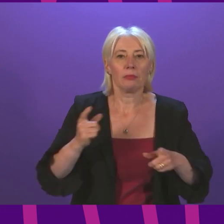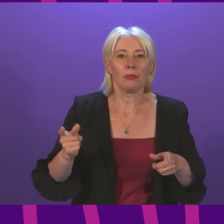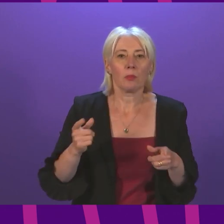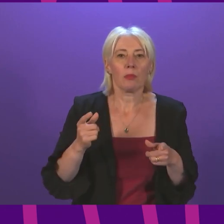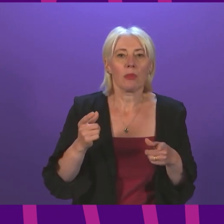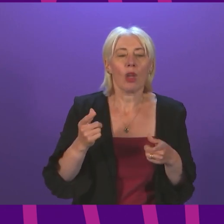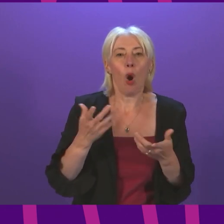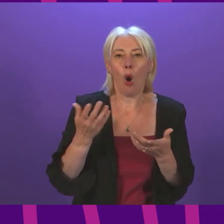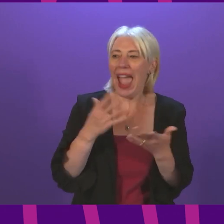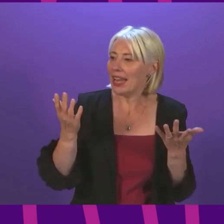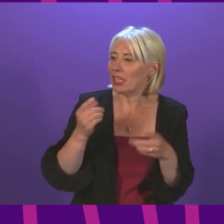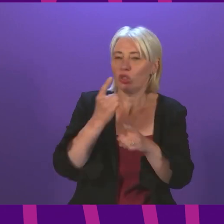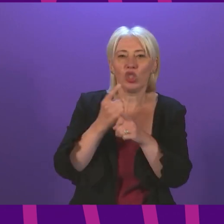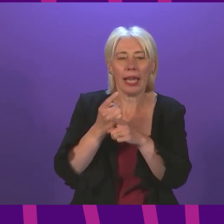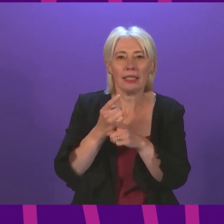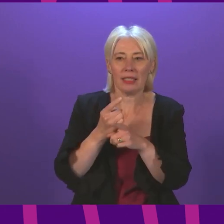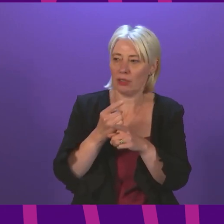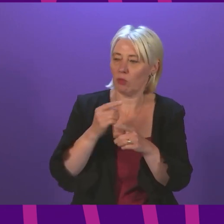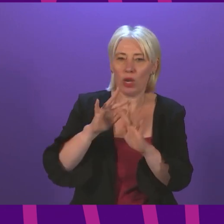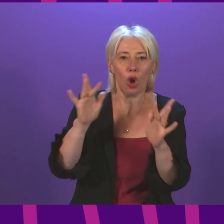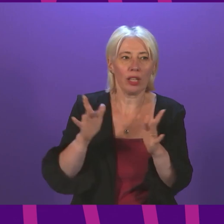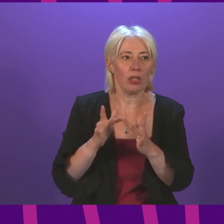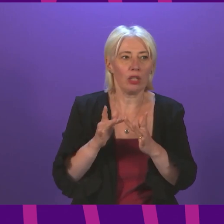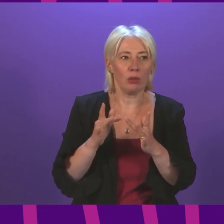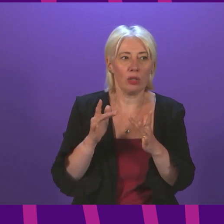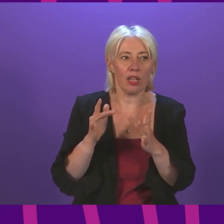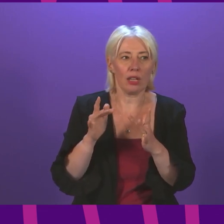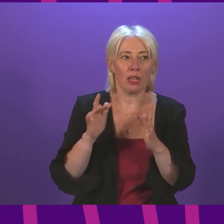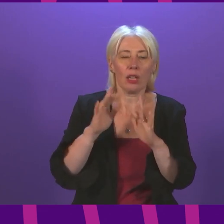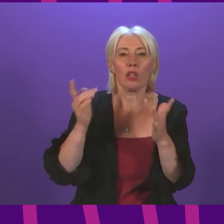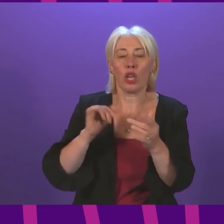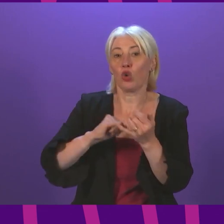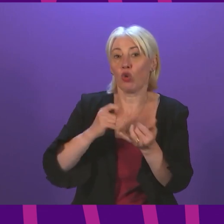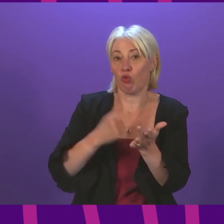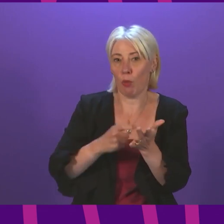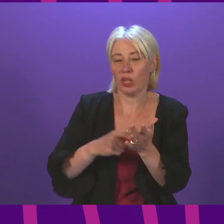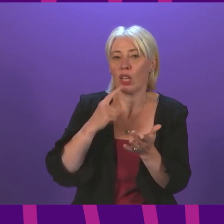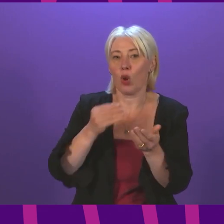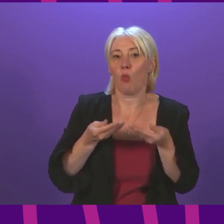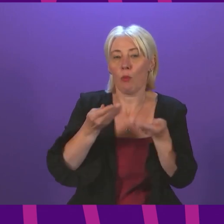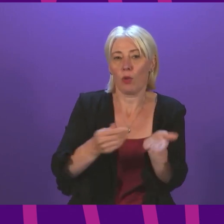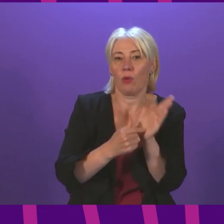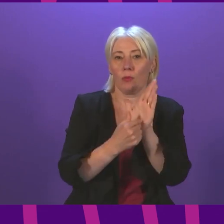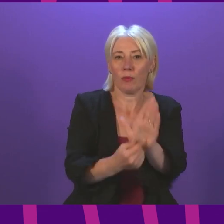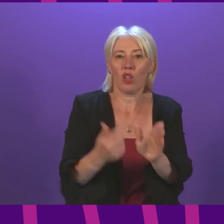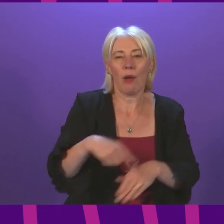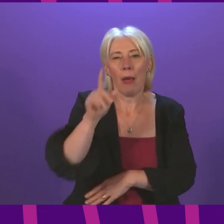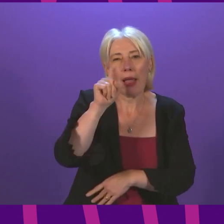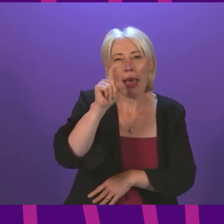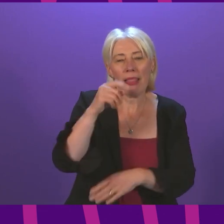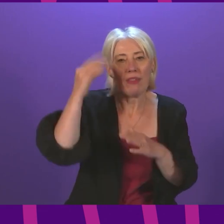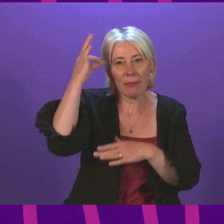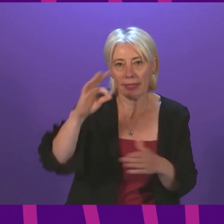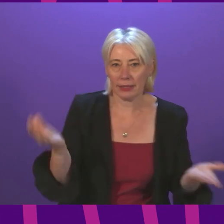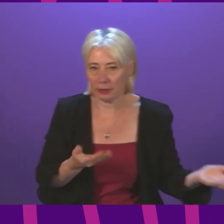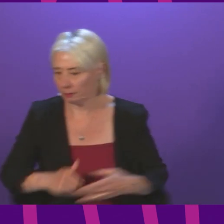an R in the chat function if they're joining us online and I call Shona Robeson to speak to and move the motion for around 11 minutes. Cabinet